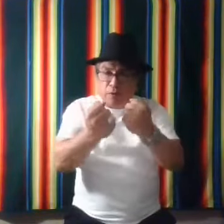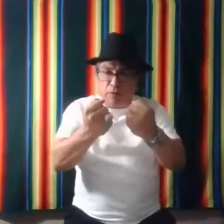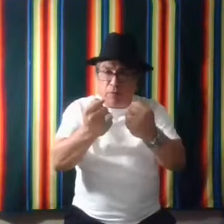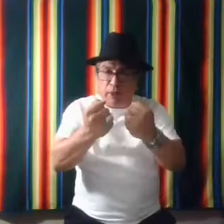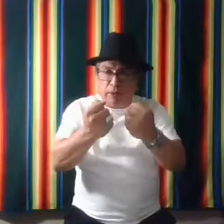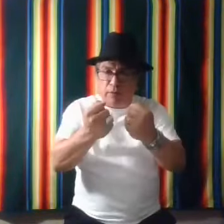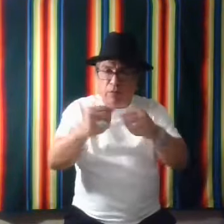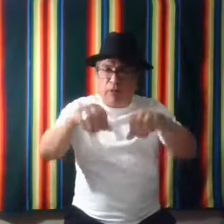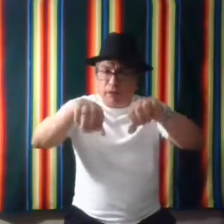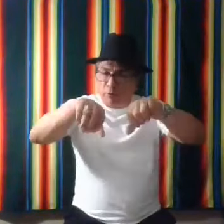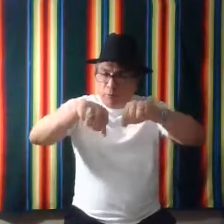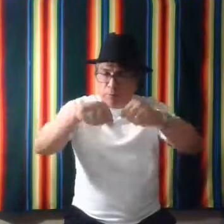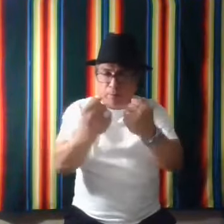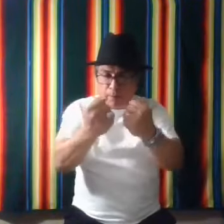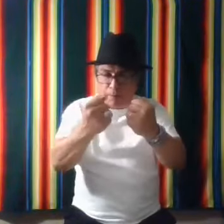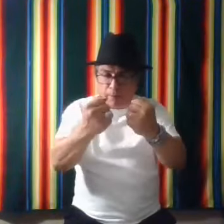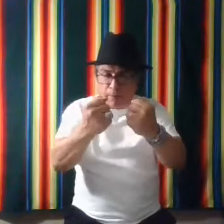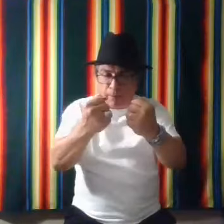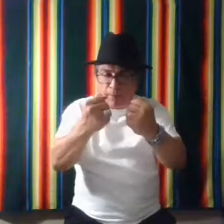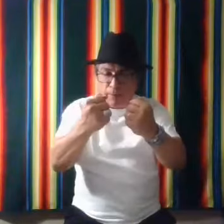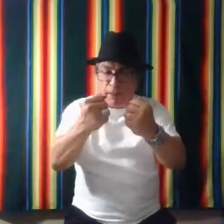Break or an arrow. Okay.